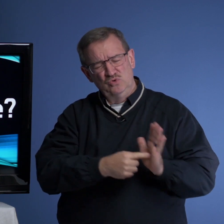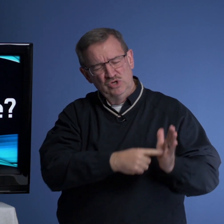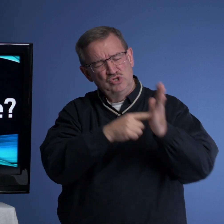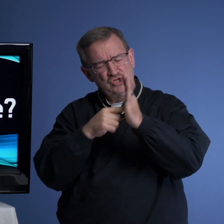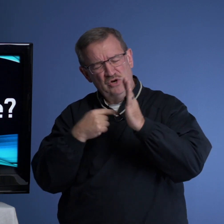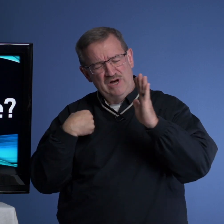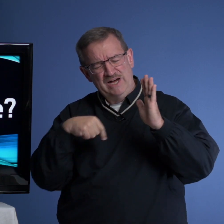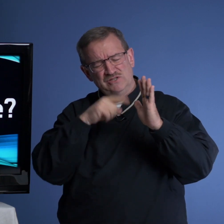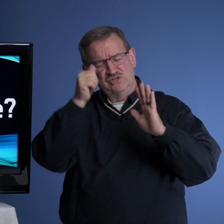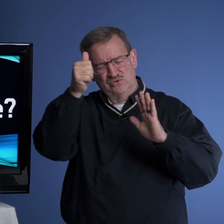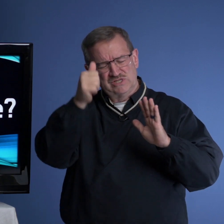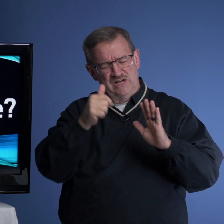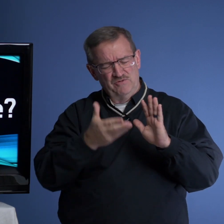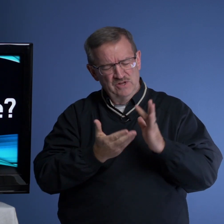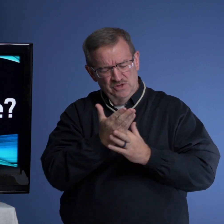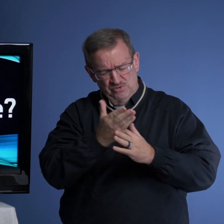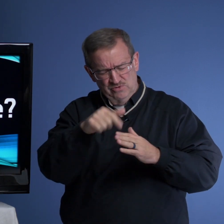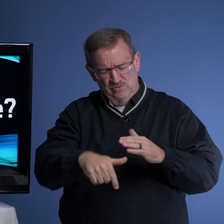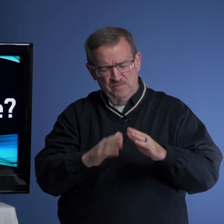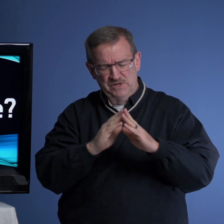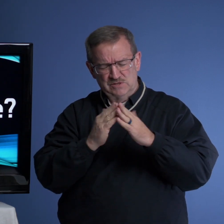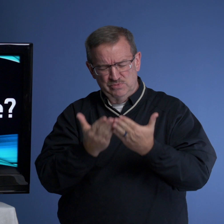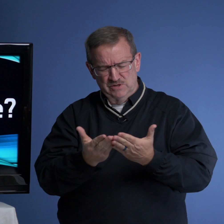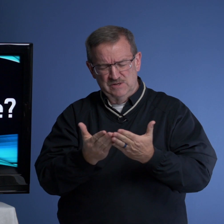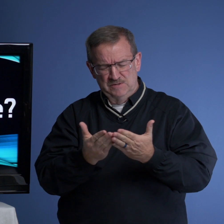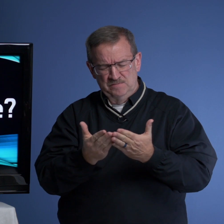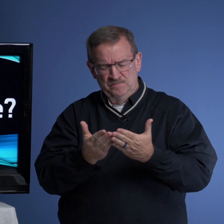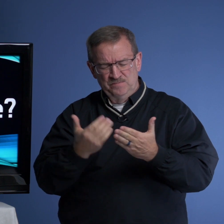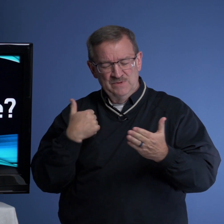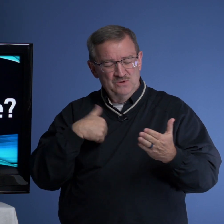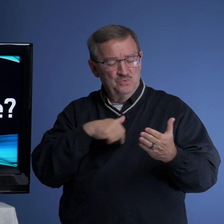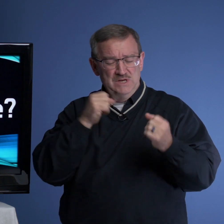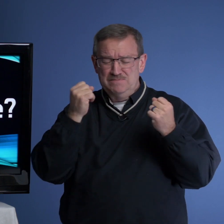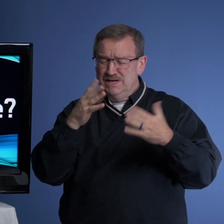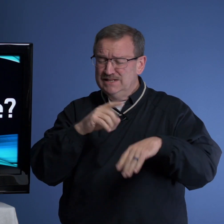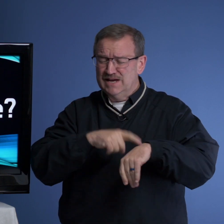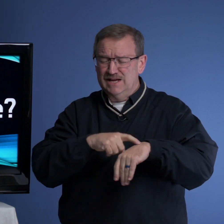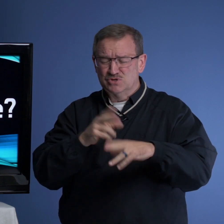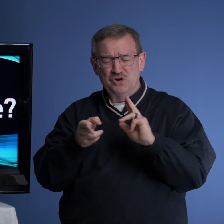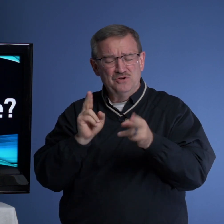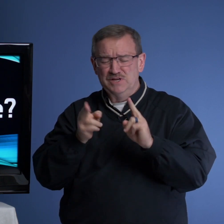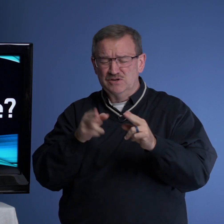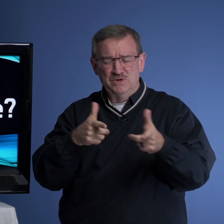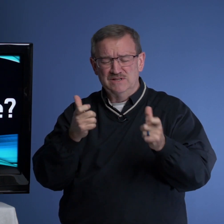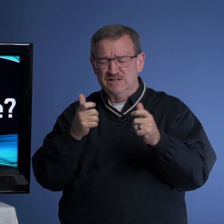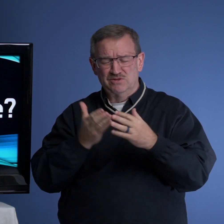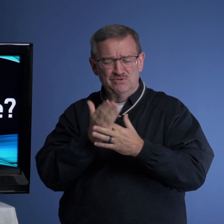show us Yourself through this book. We many times hurry quickly through